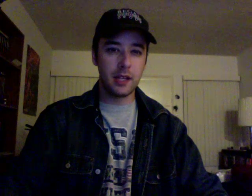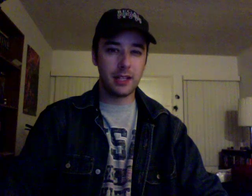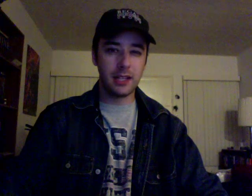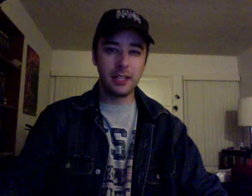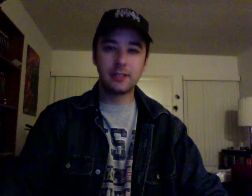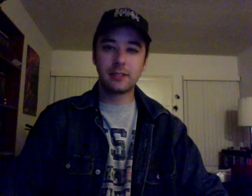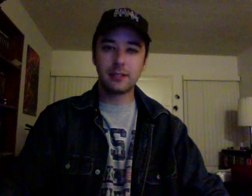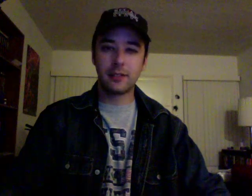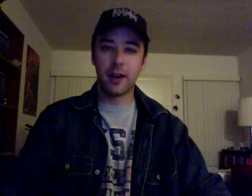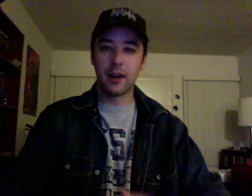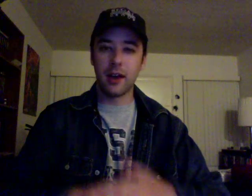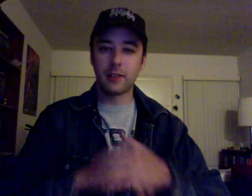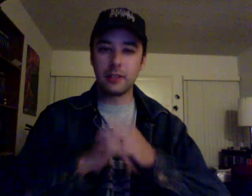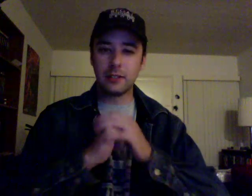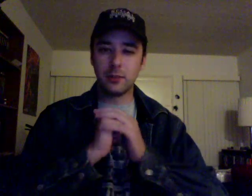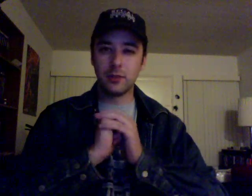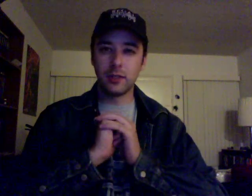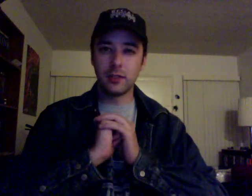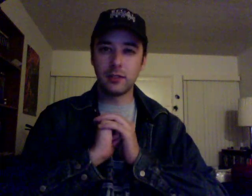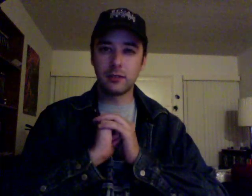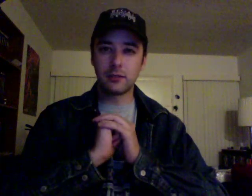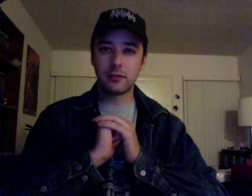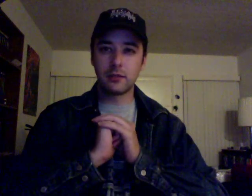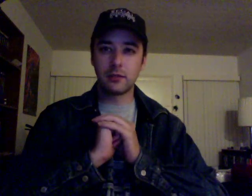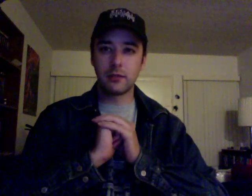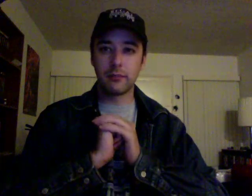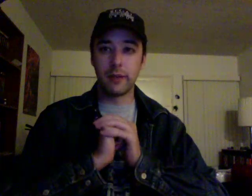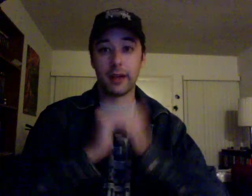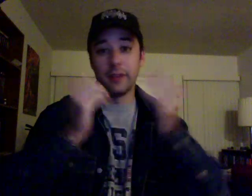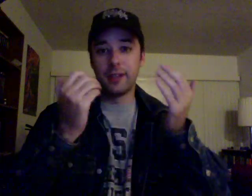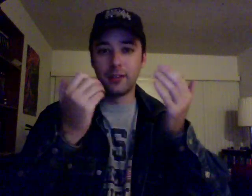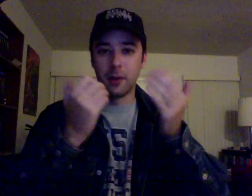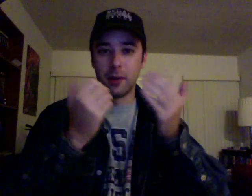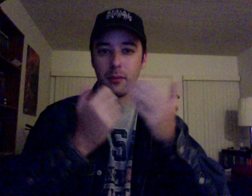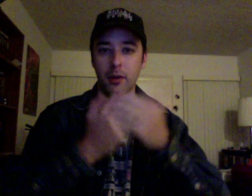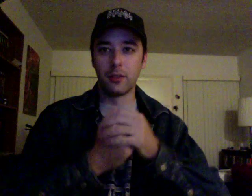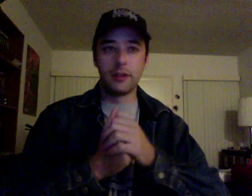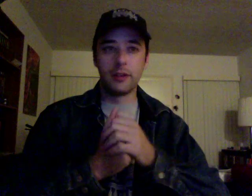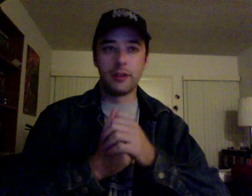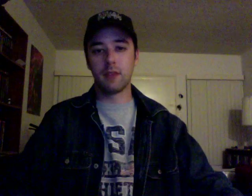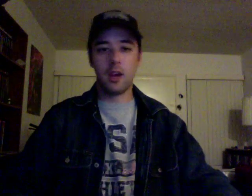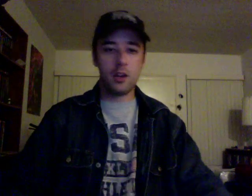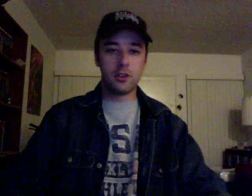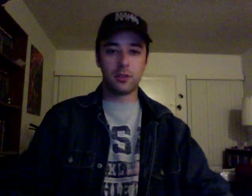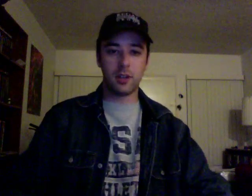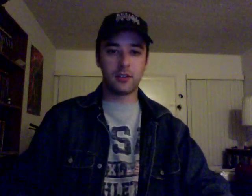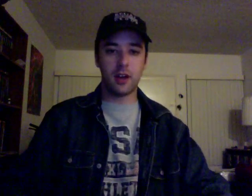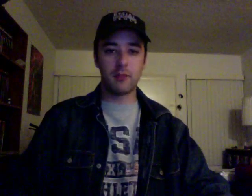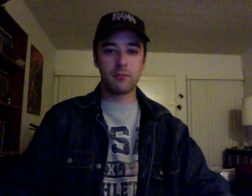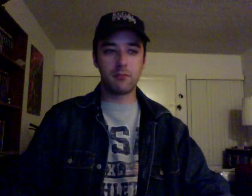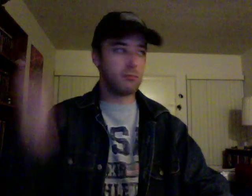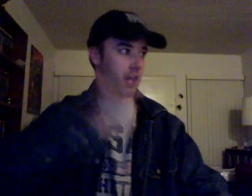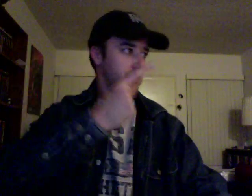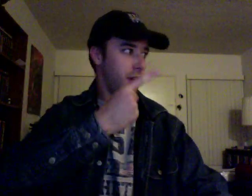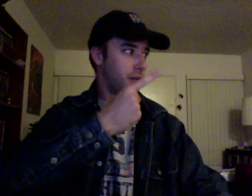least of Aronofsky's movies. But hell, even that's better than most. So until next time, play us out, Clint.